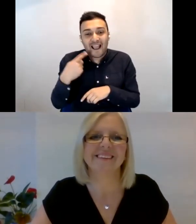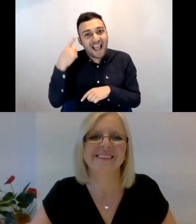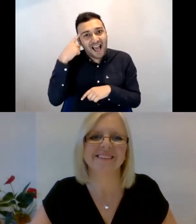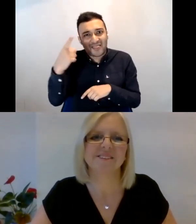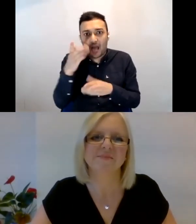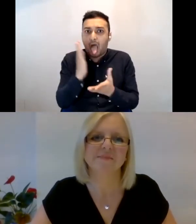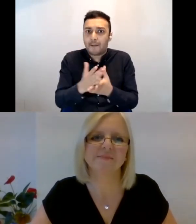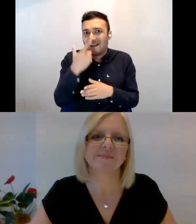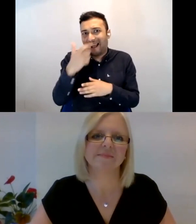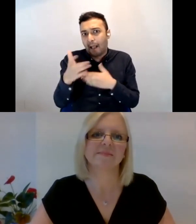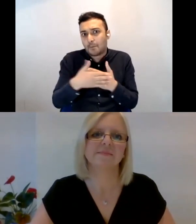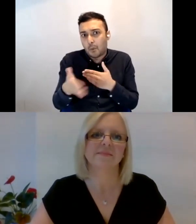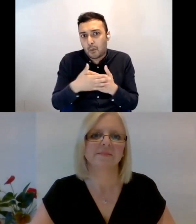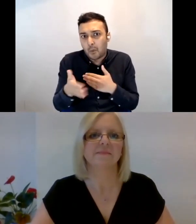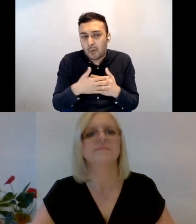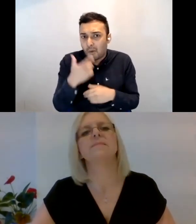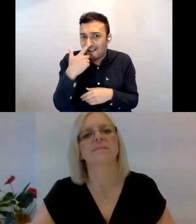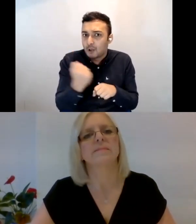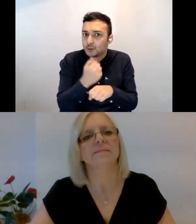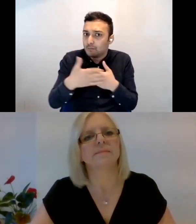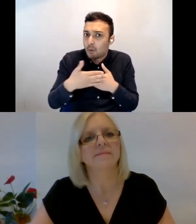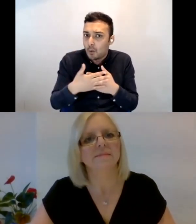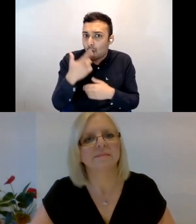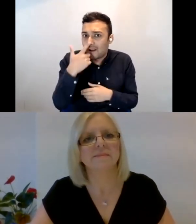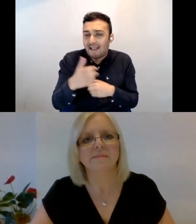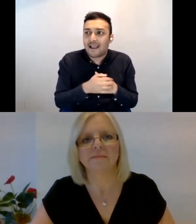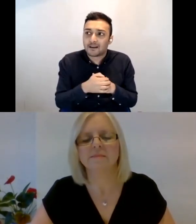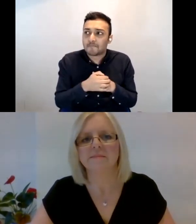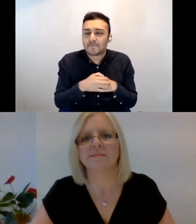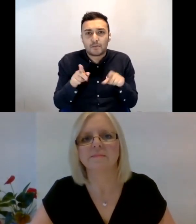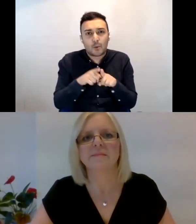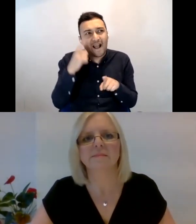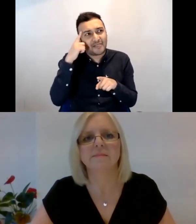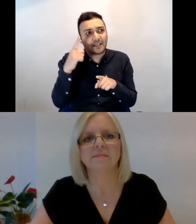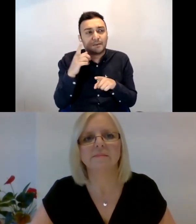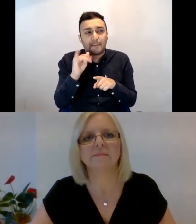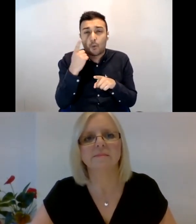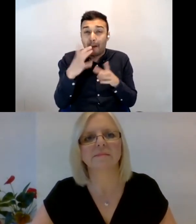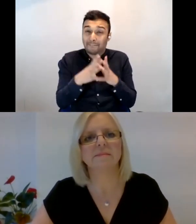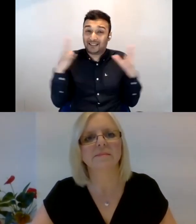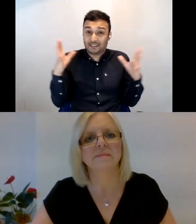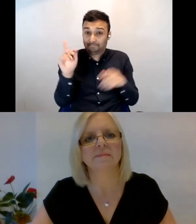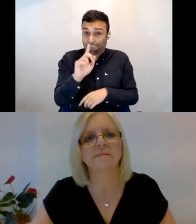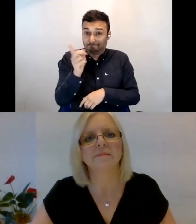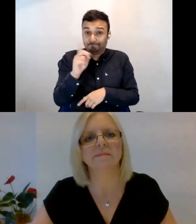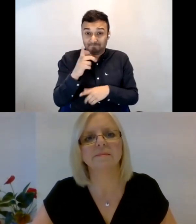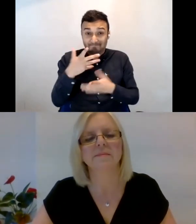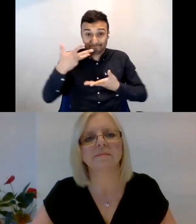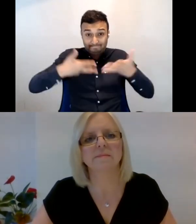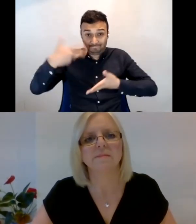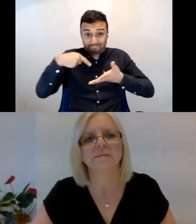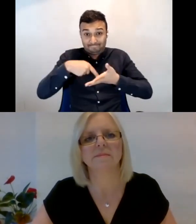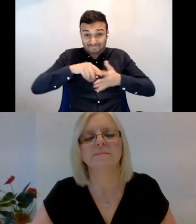more that can be done. Um, and I think also something huge that could easily be done is, um, you know, sign language should be taught in schools.